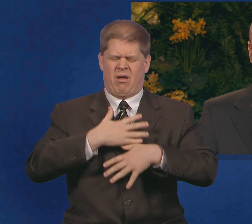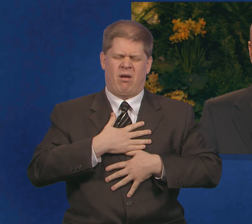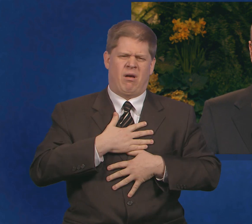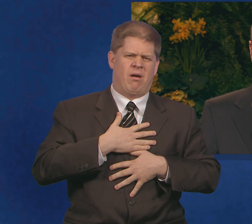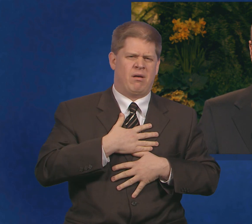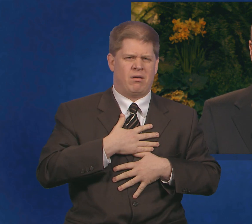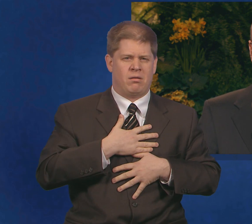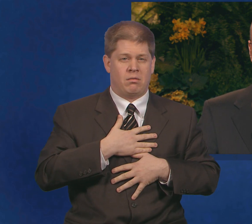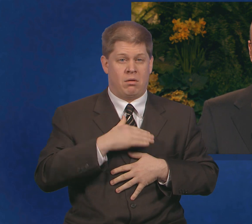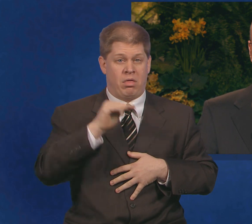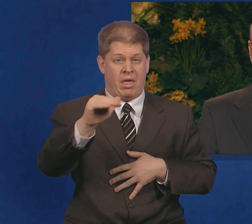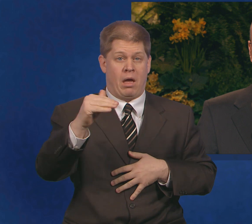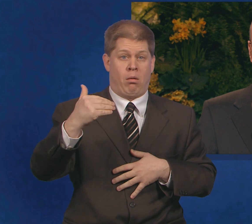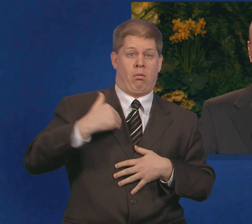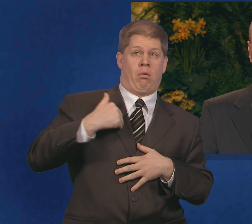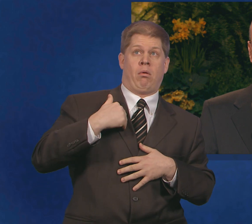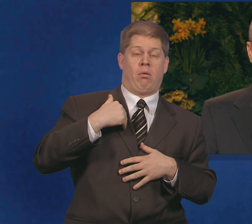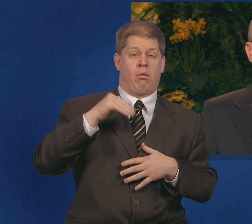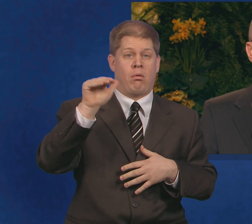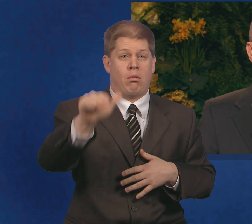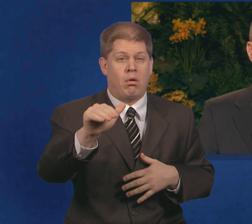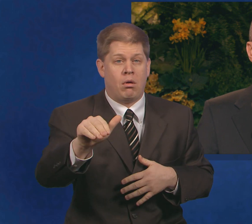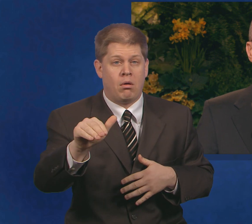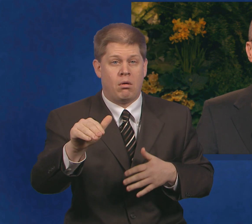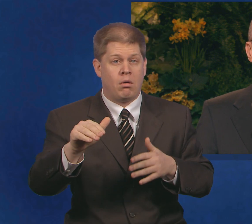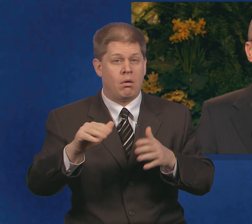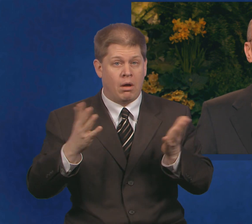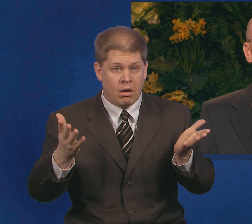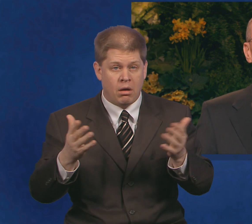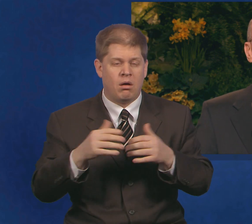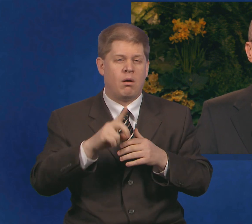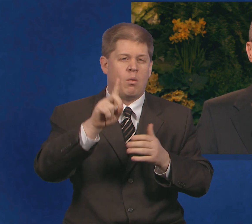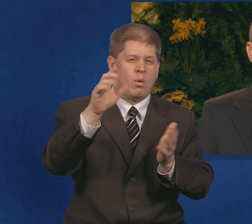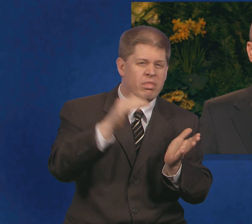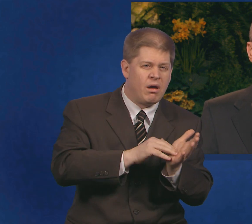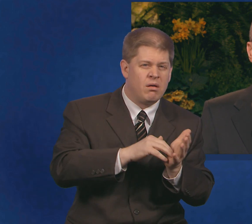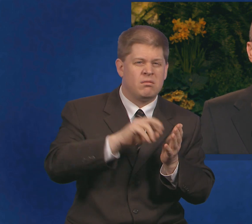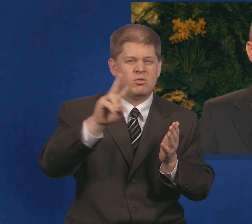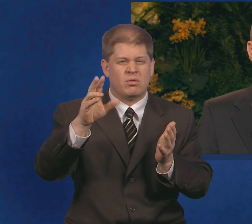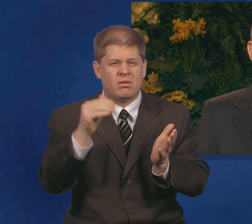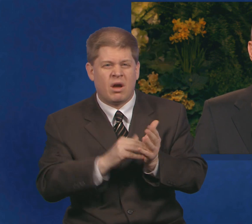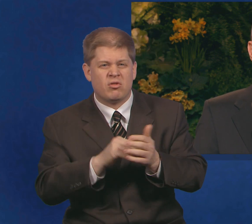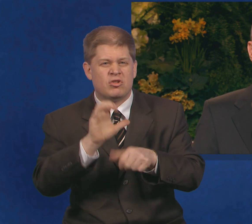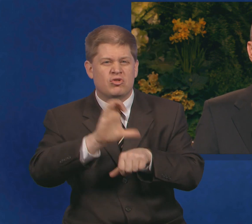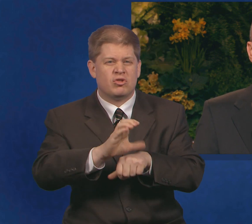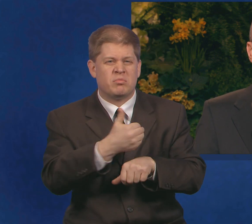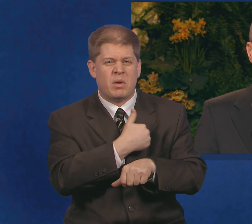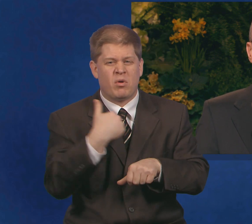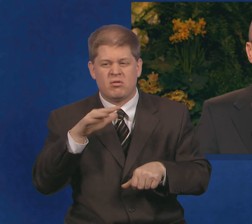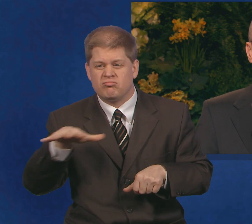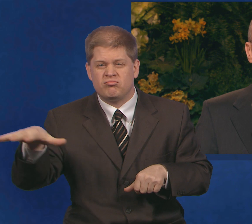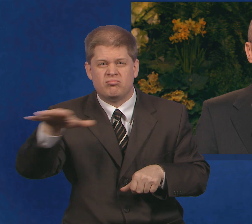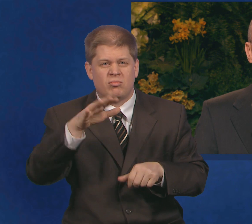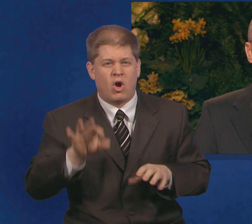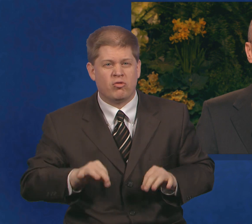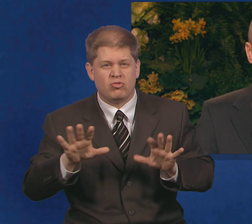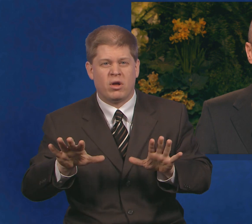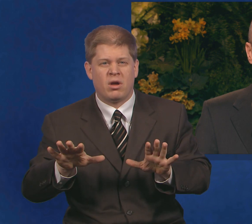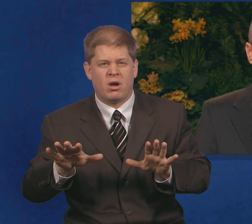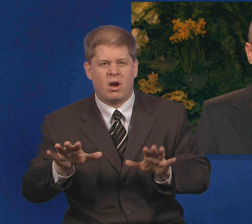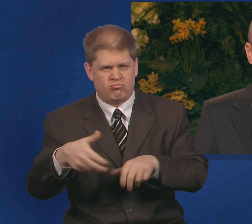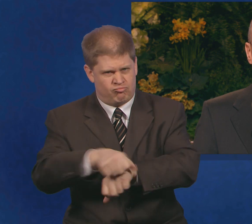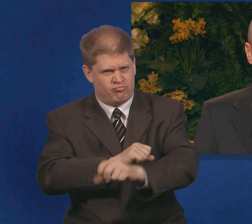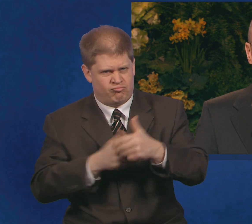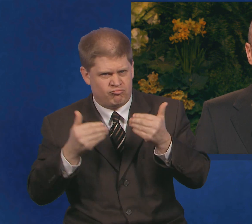The wake-up call was answered by 1,500 or more Church member volunteers in Australia who came to